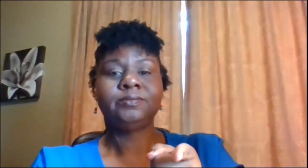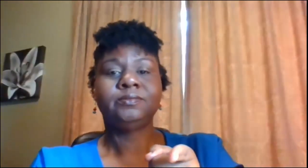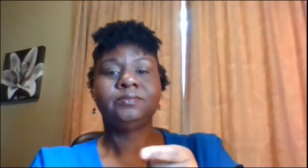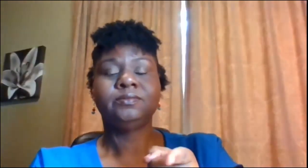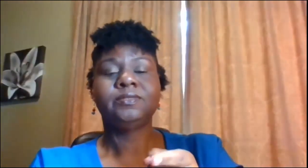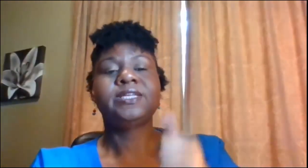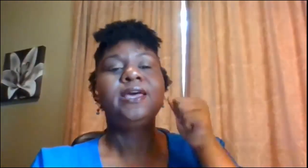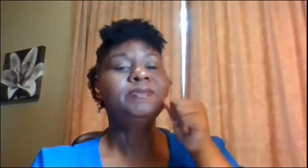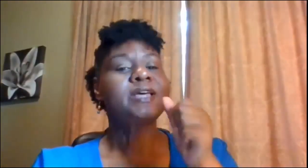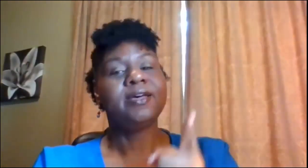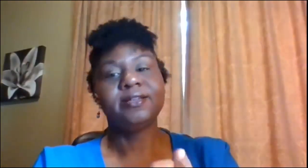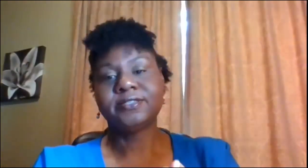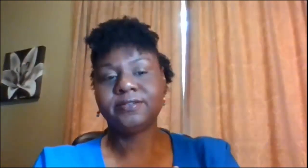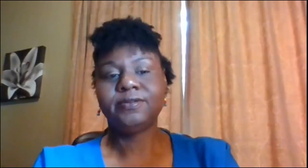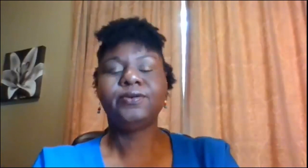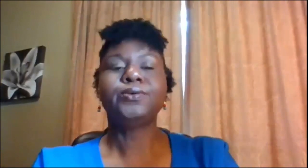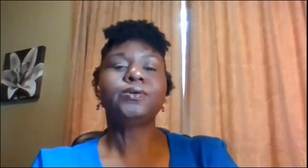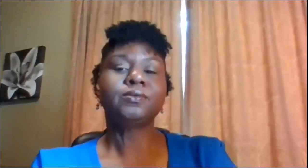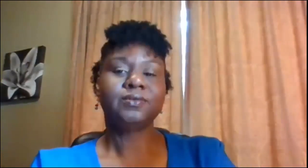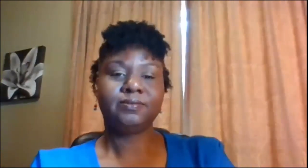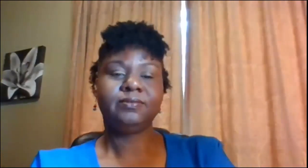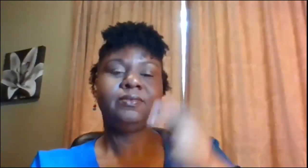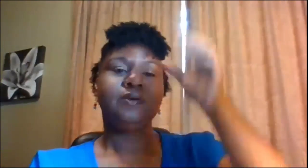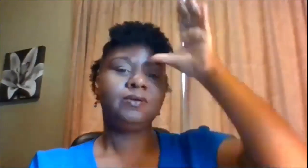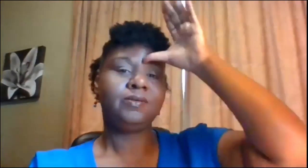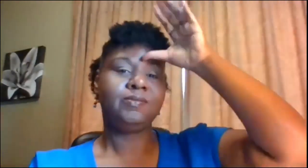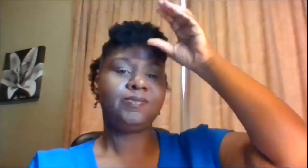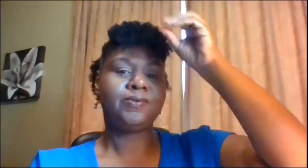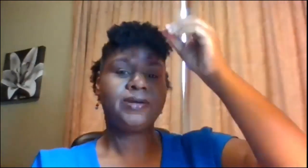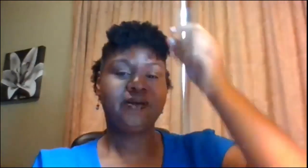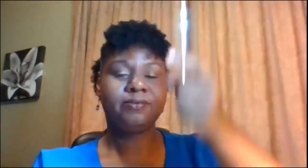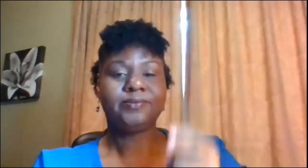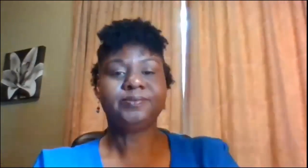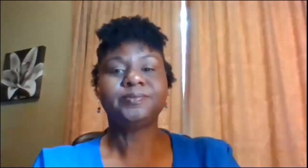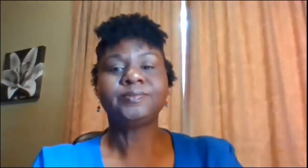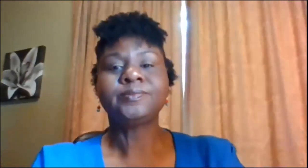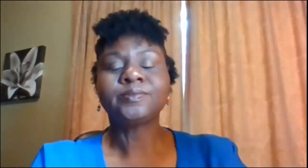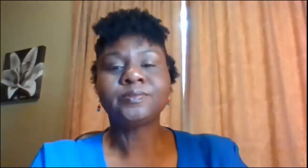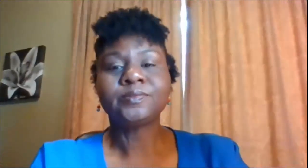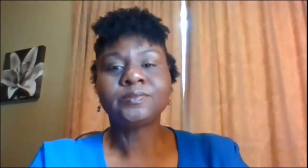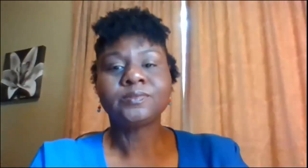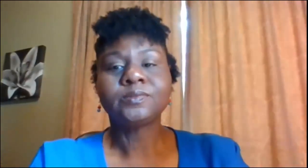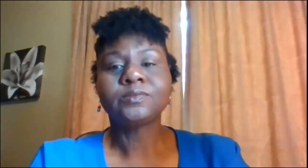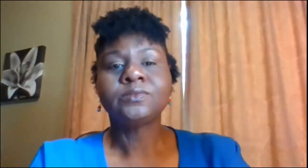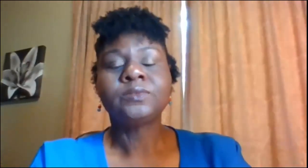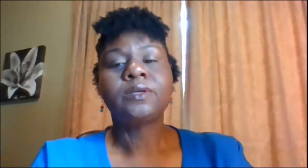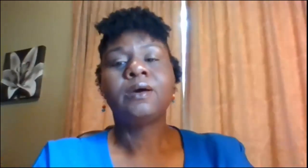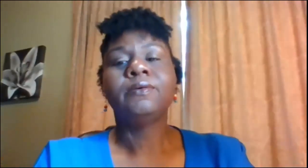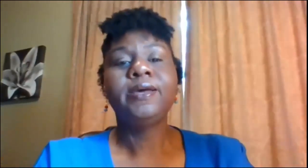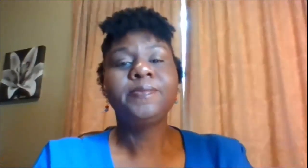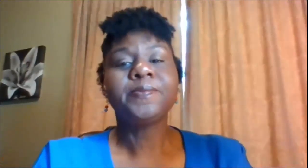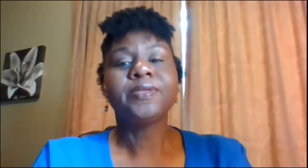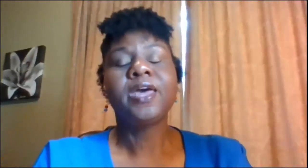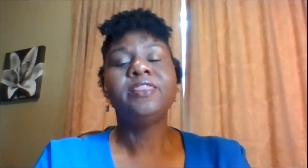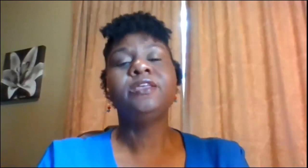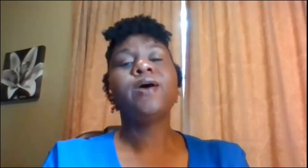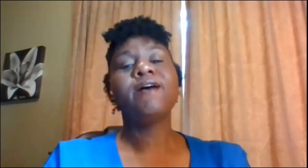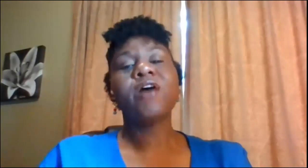same signs girl girl all right and then you have